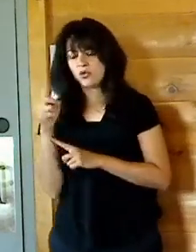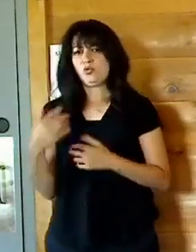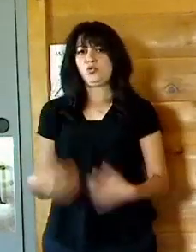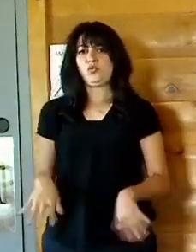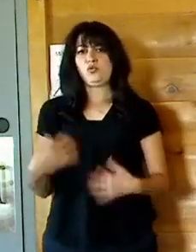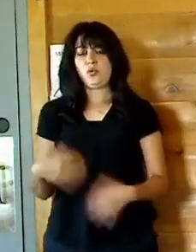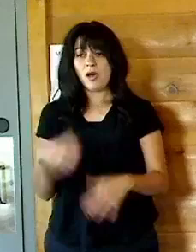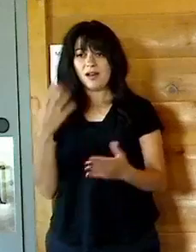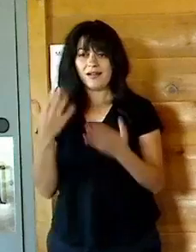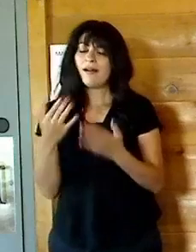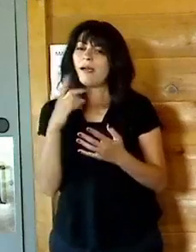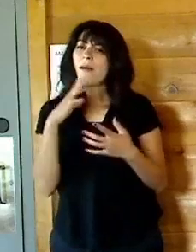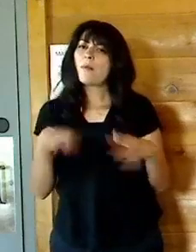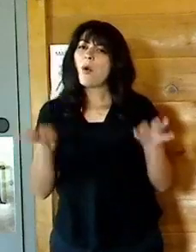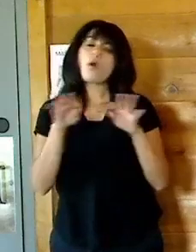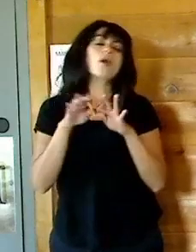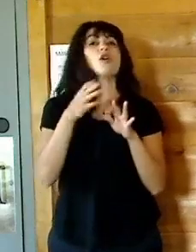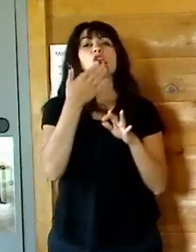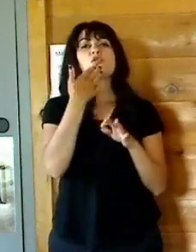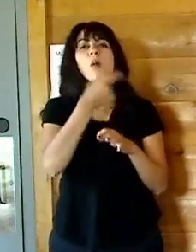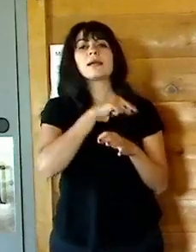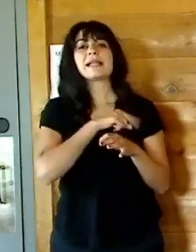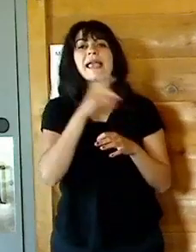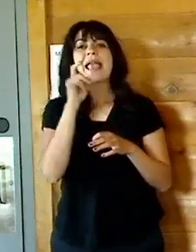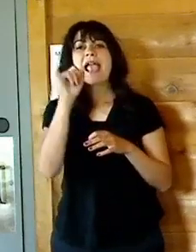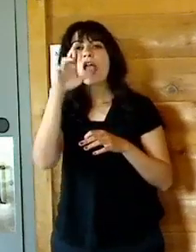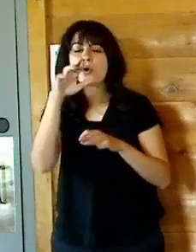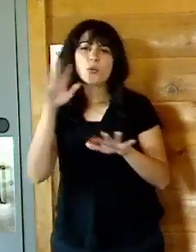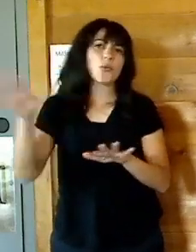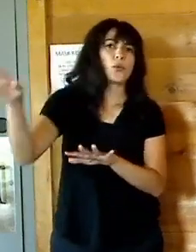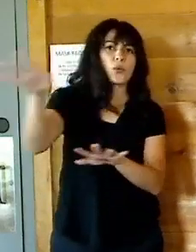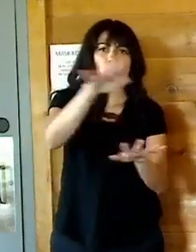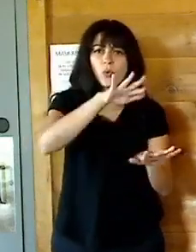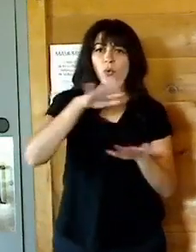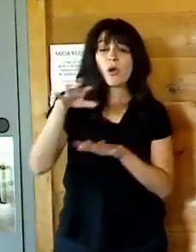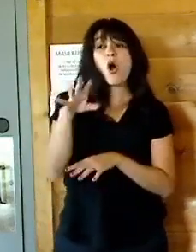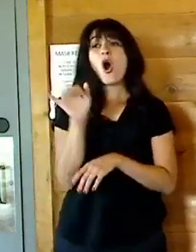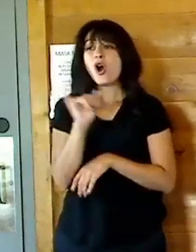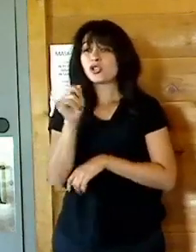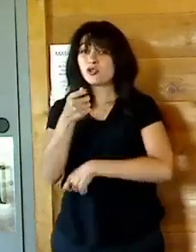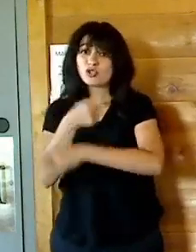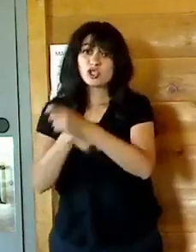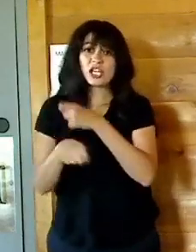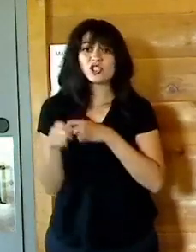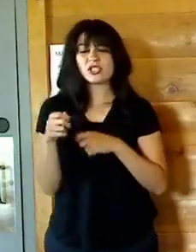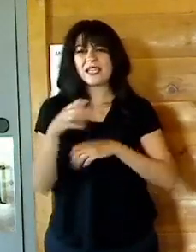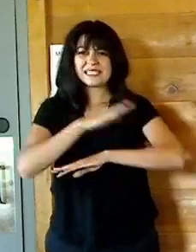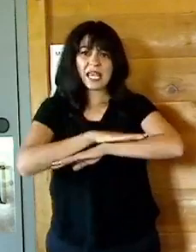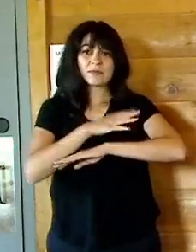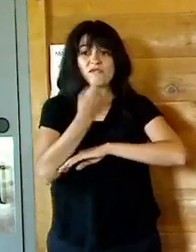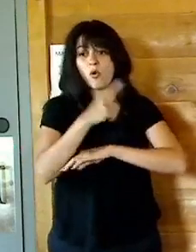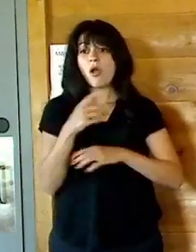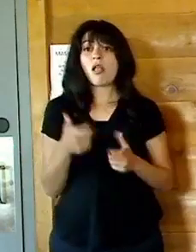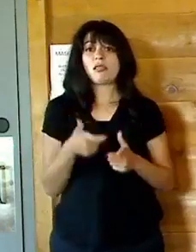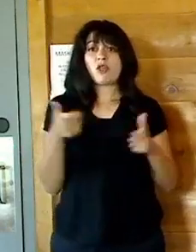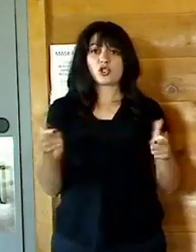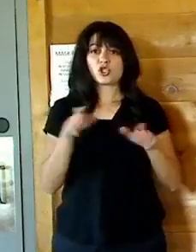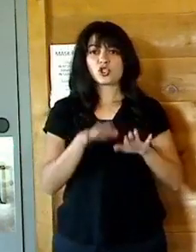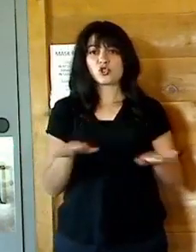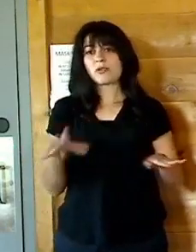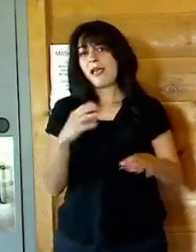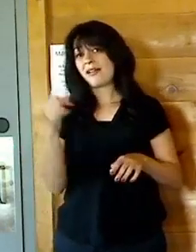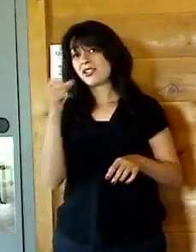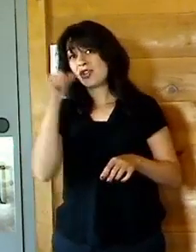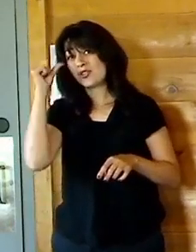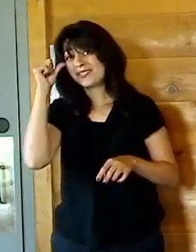of having good quality air ventilation, the air conditioning necessary, and the changing tables for larger children and adults. Yes.